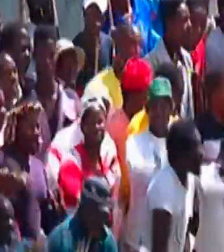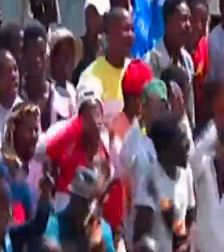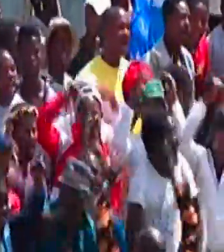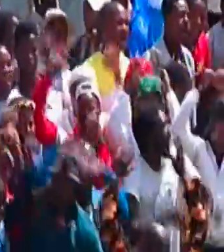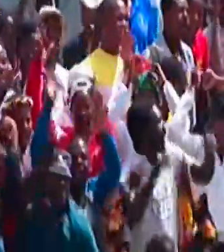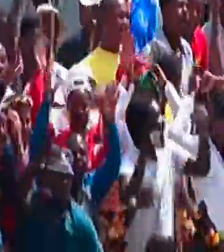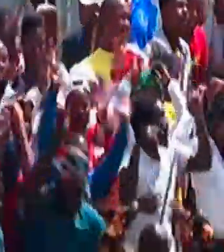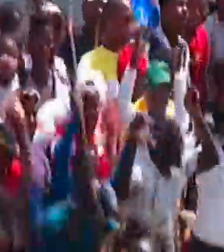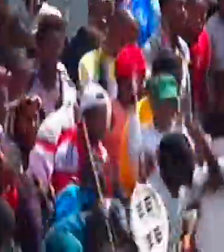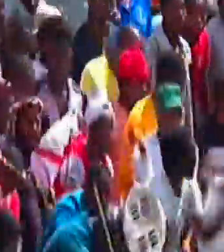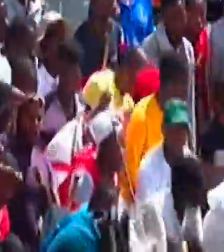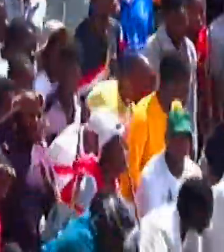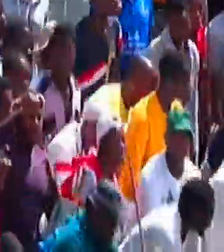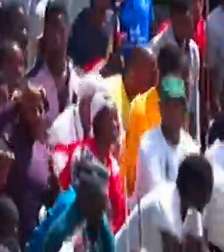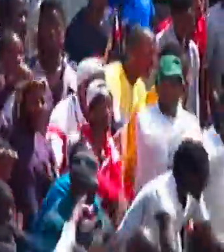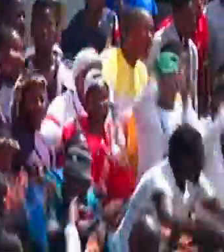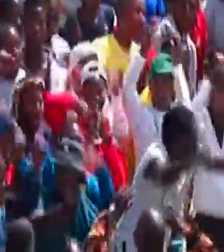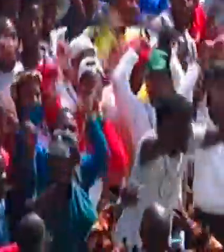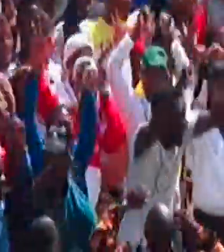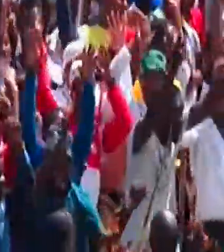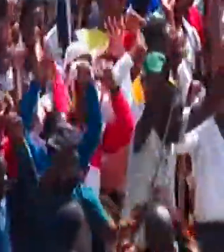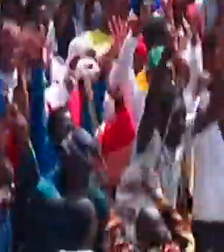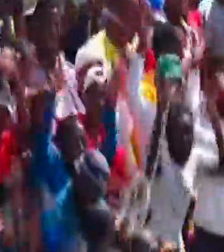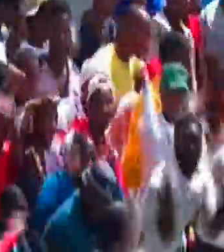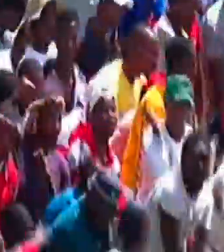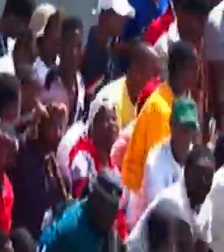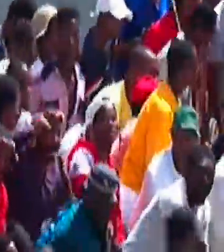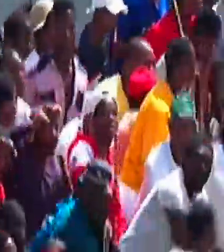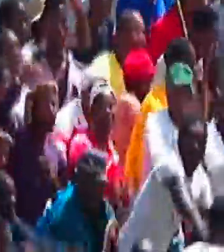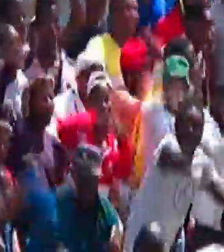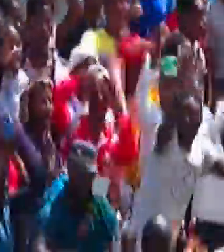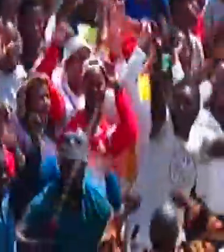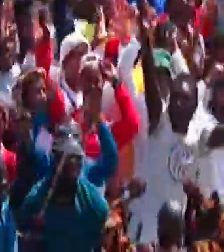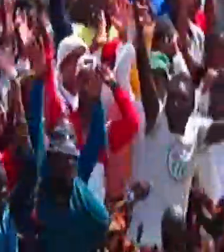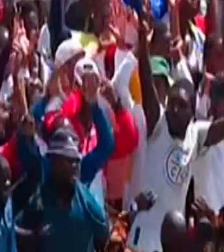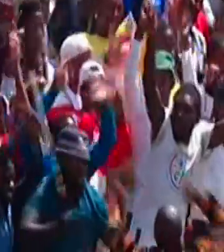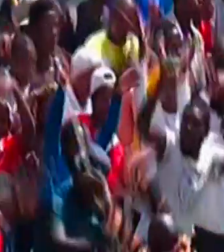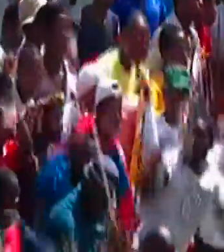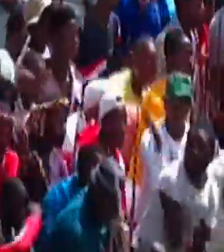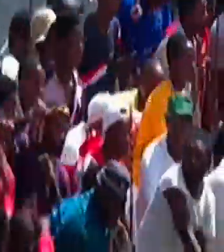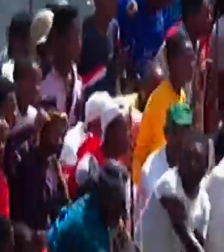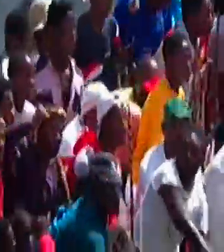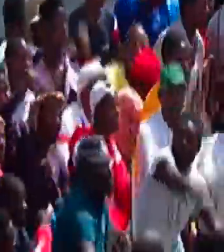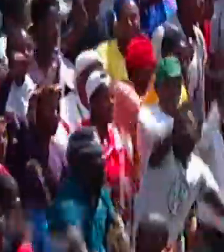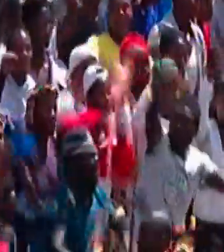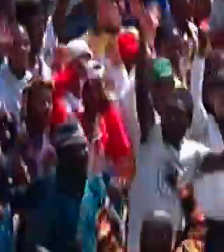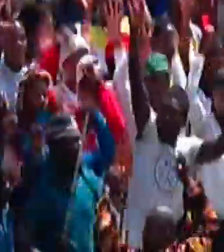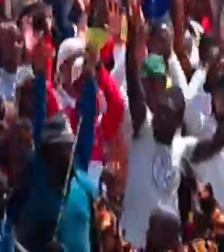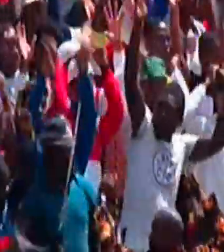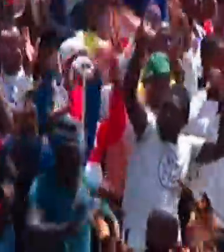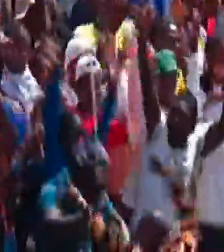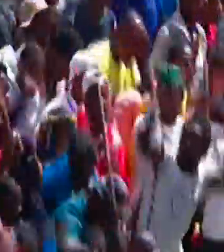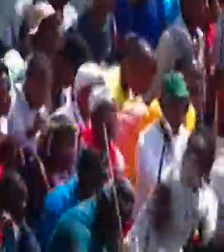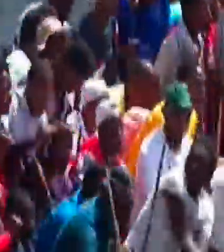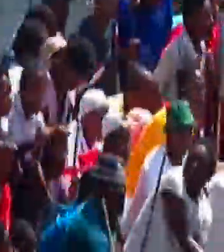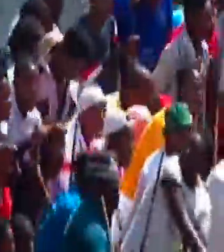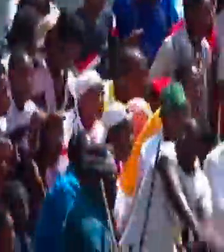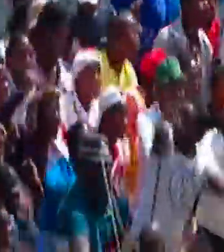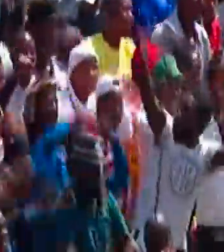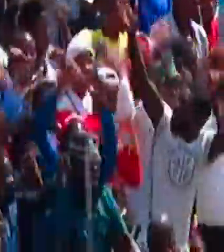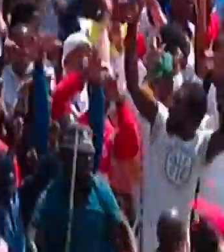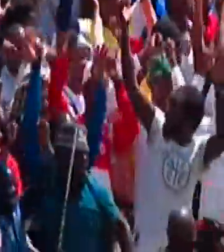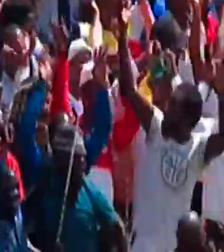in Egypt more than 2,000 years ago. Their culture and that of the Egyptians